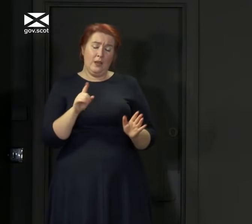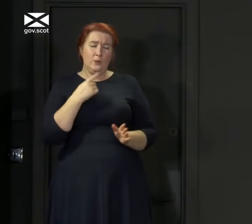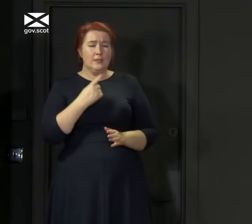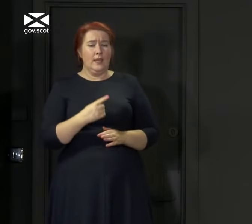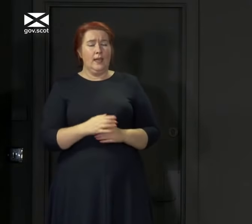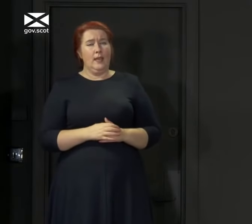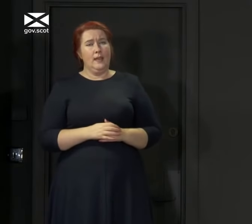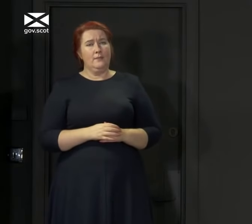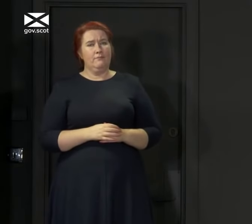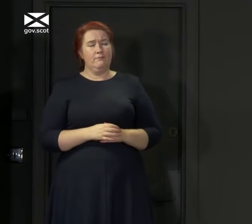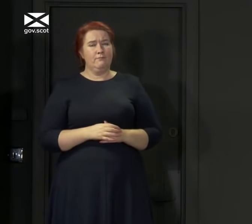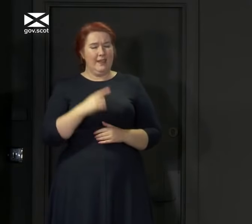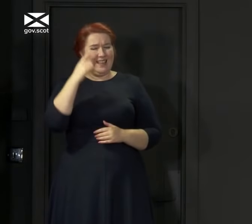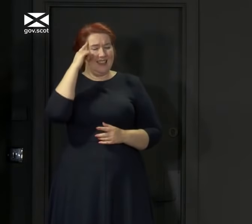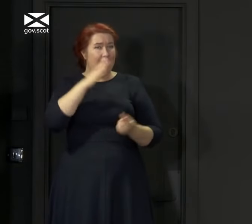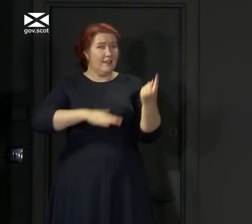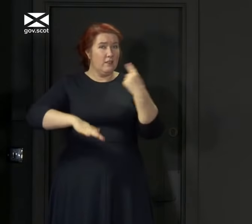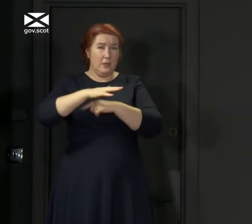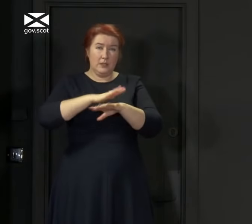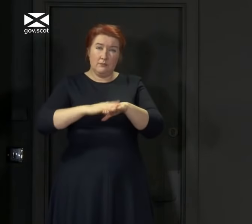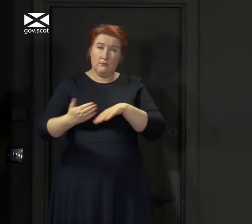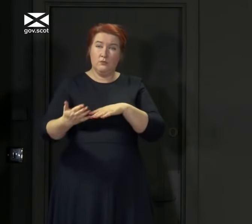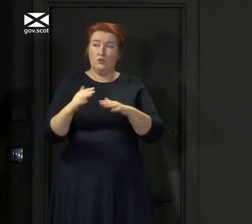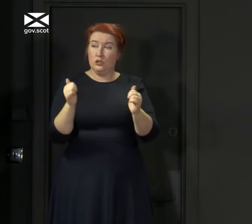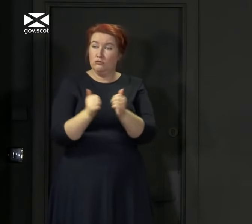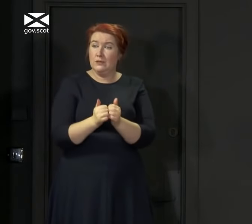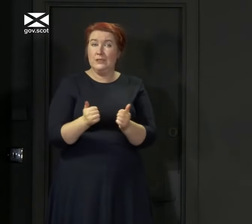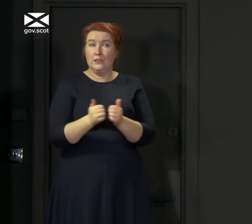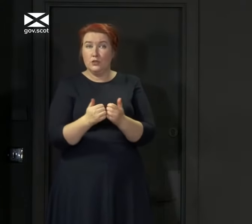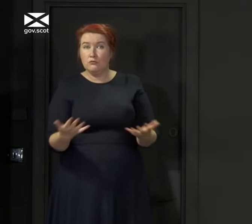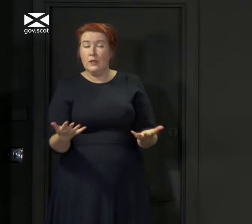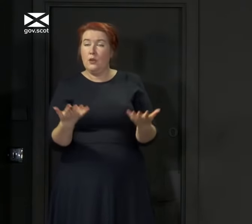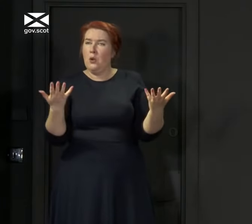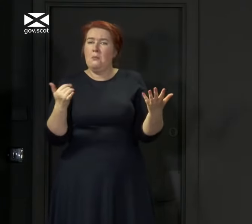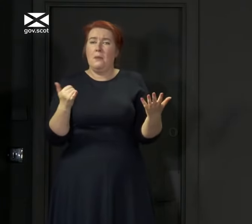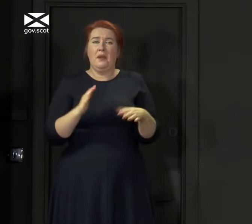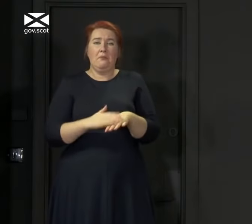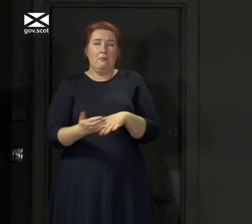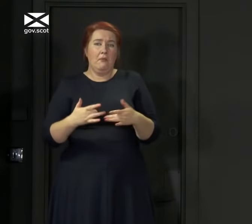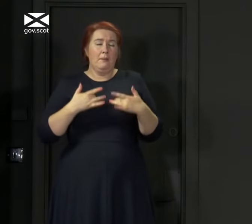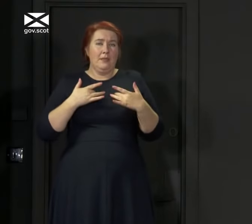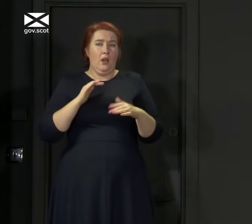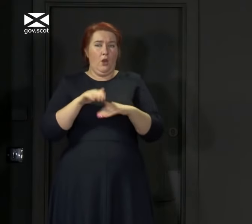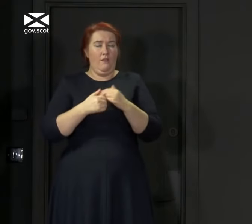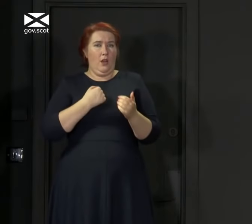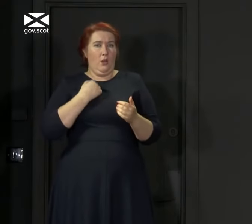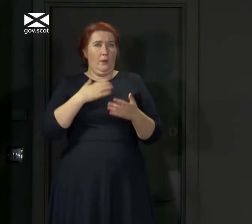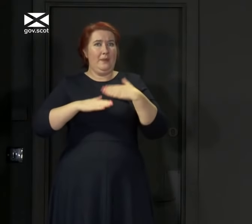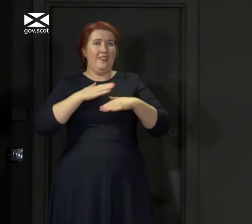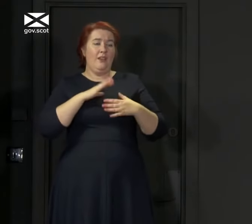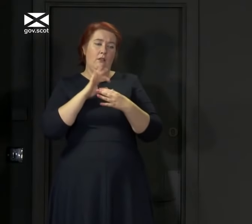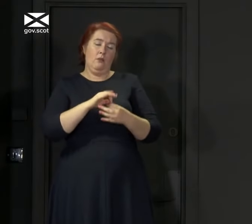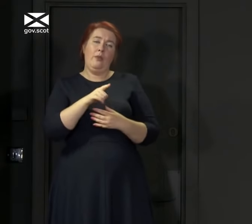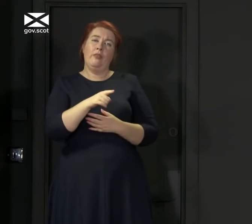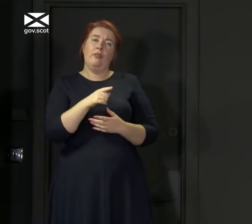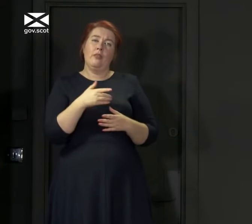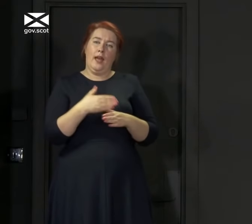think everybody, whether they agree, disagree, or don't have an opinion on the specific actions we took in care homes, I hope everybody